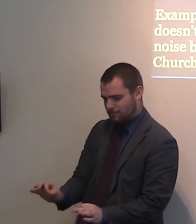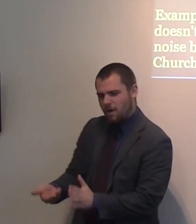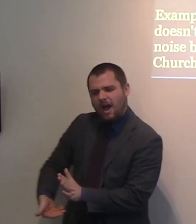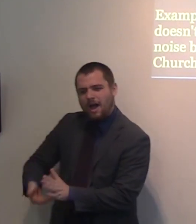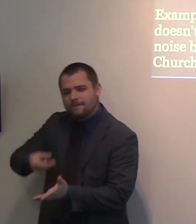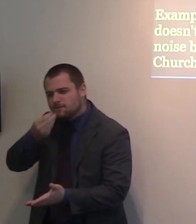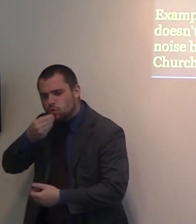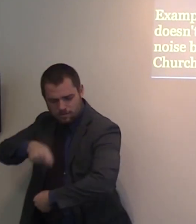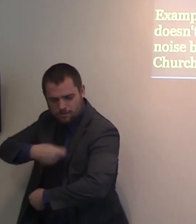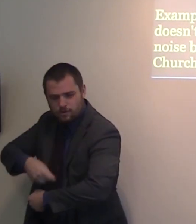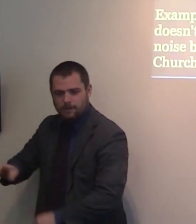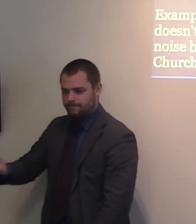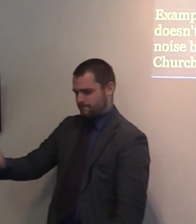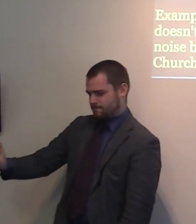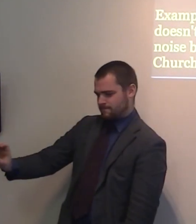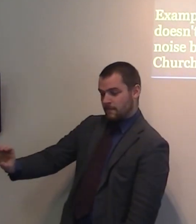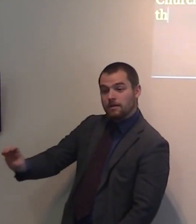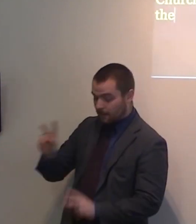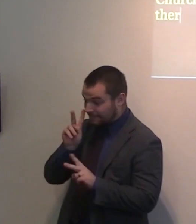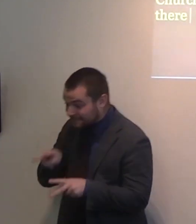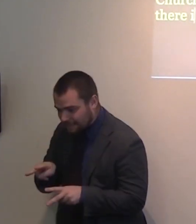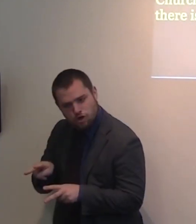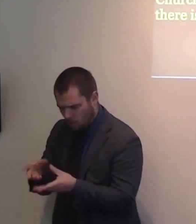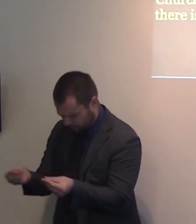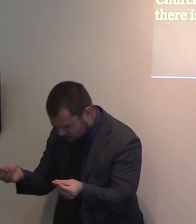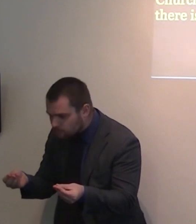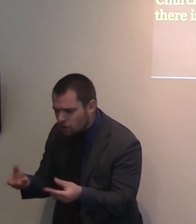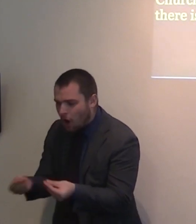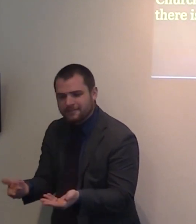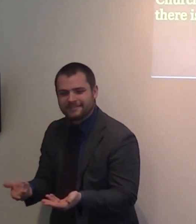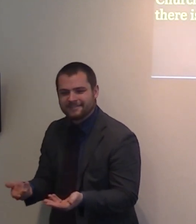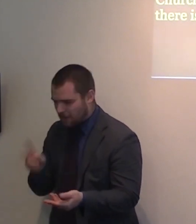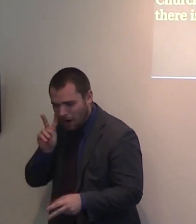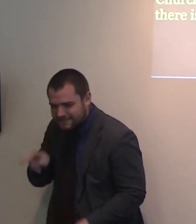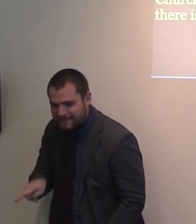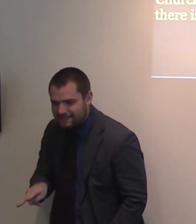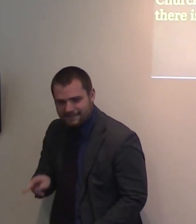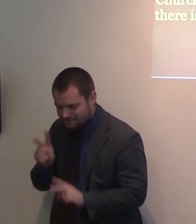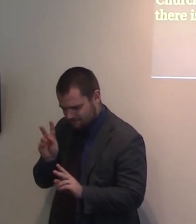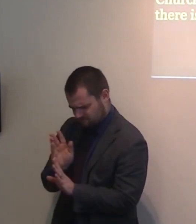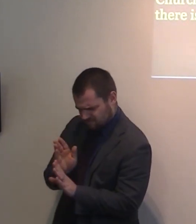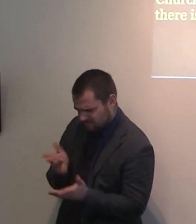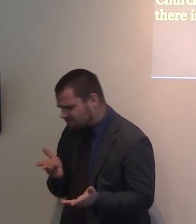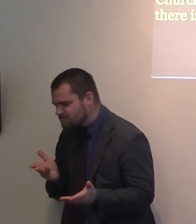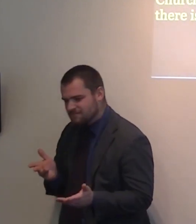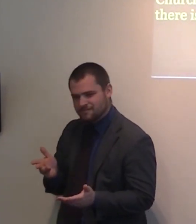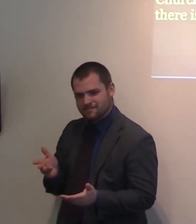something, it disappears. Salt is invisible. when it is spread into a meal.